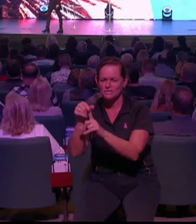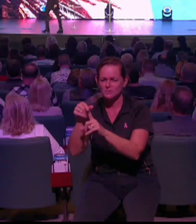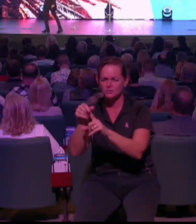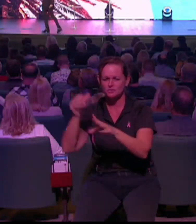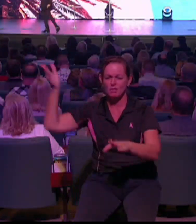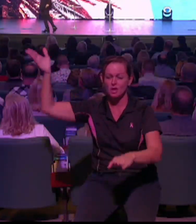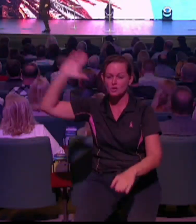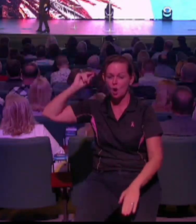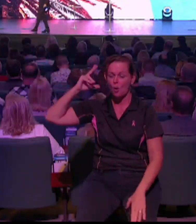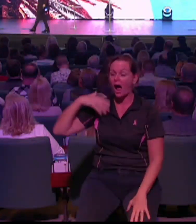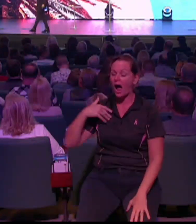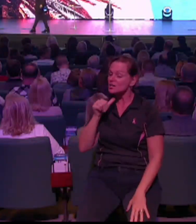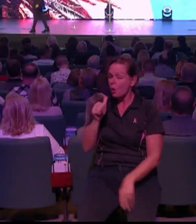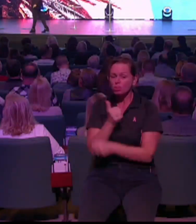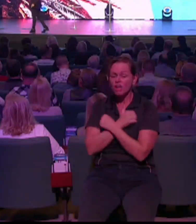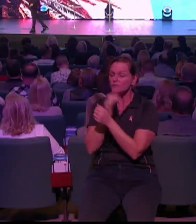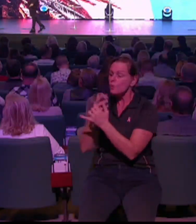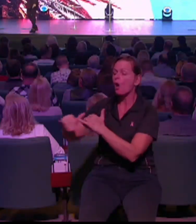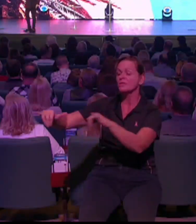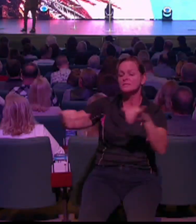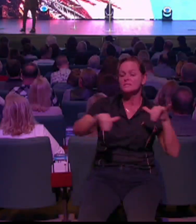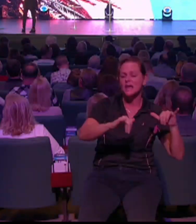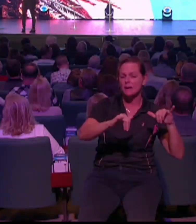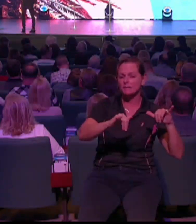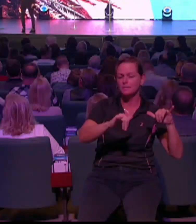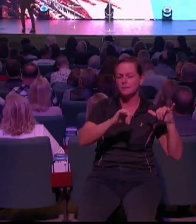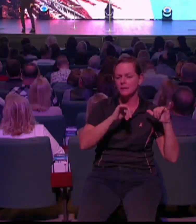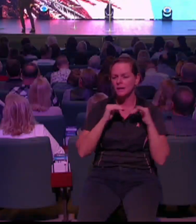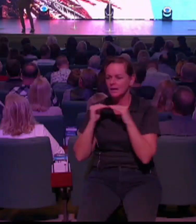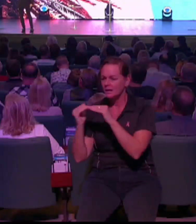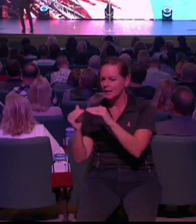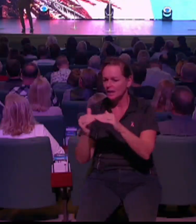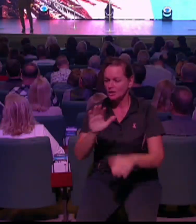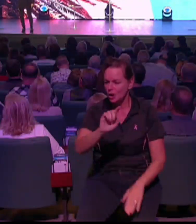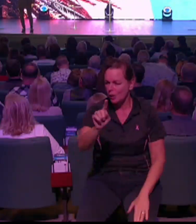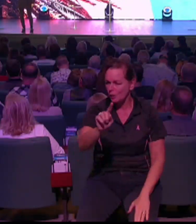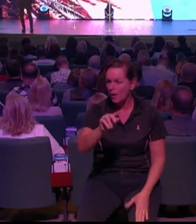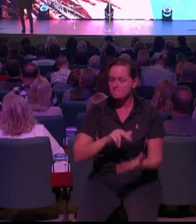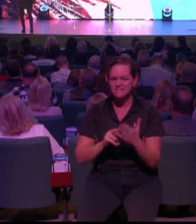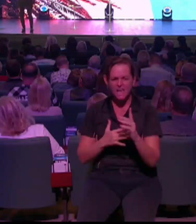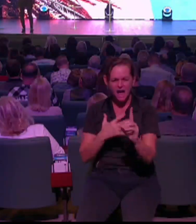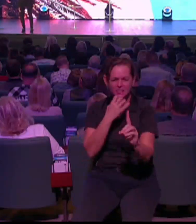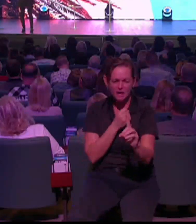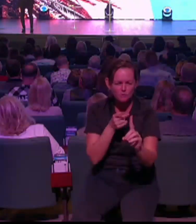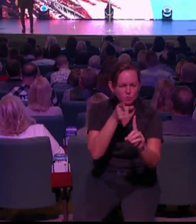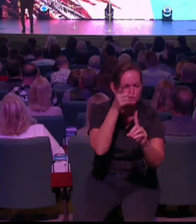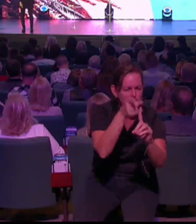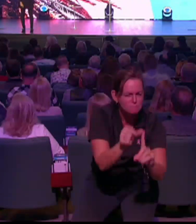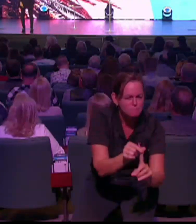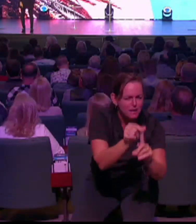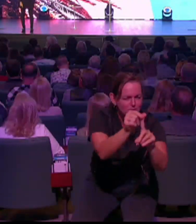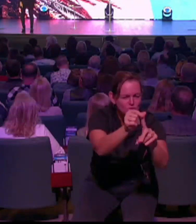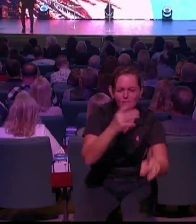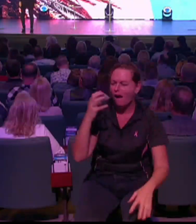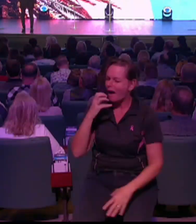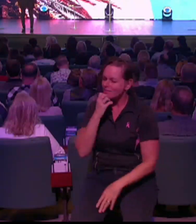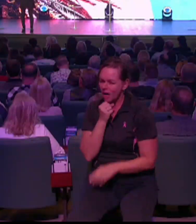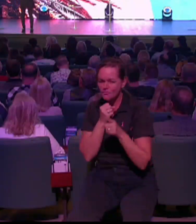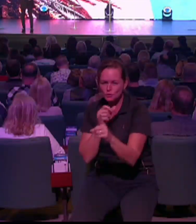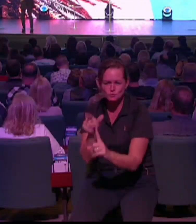boys. I remember when I had my first son, I was so in love. I said, I want to have 20 of these. And then when I got pregnant